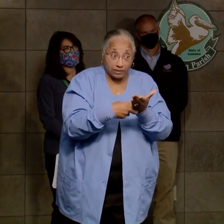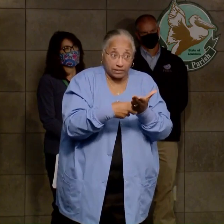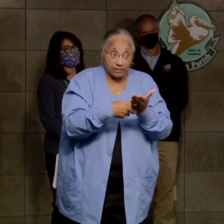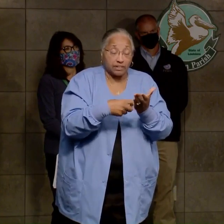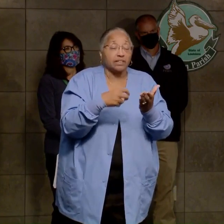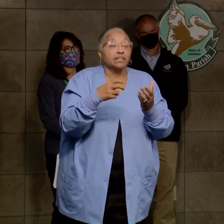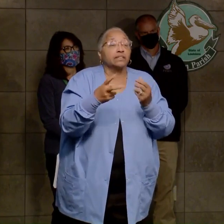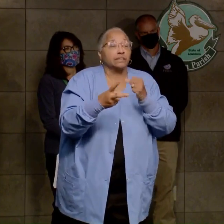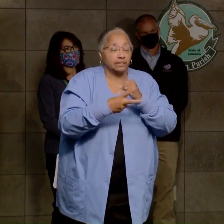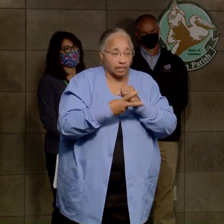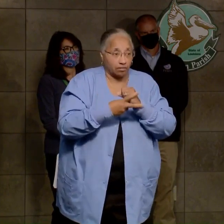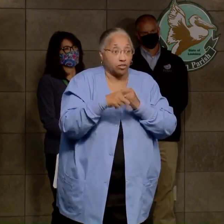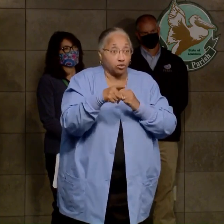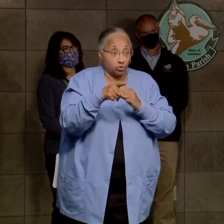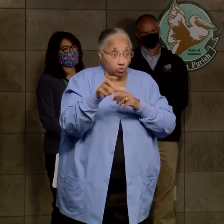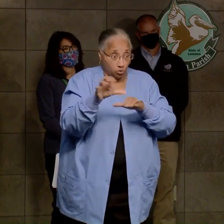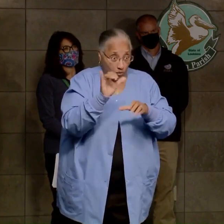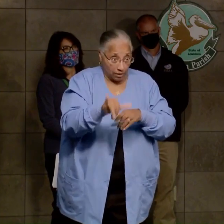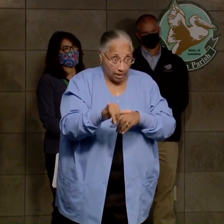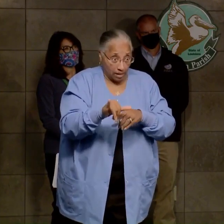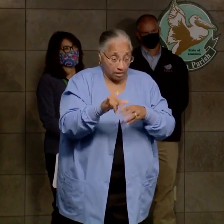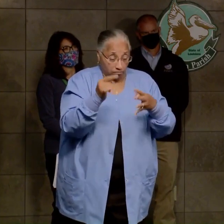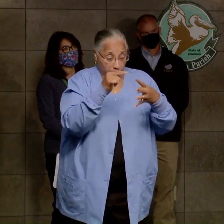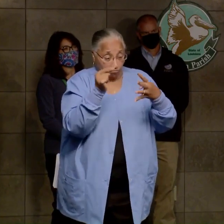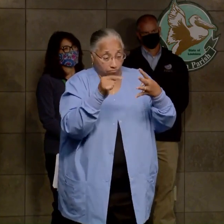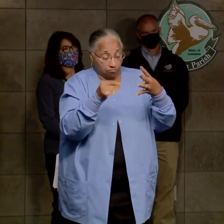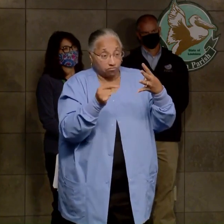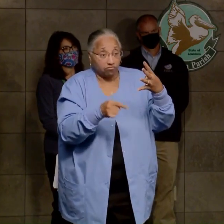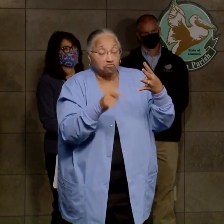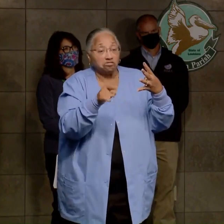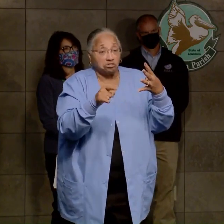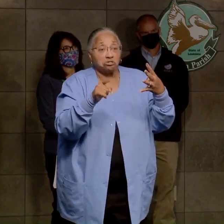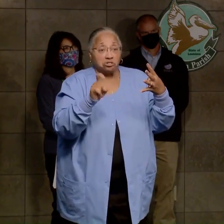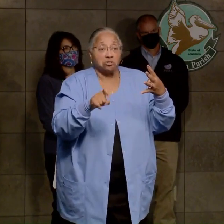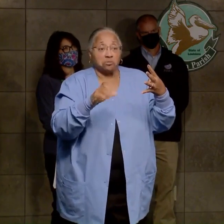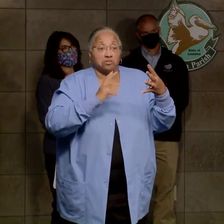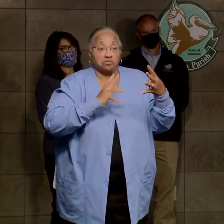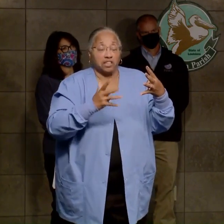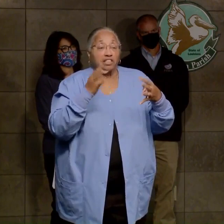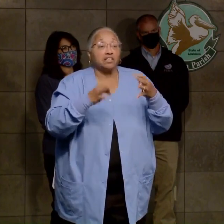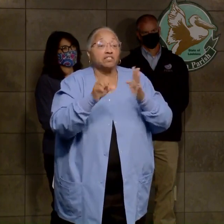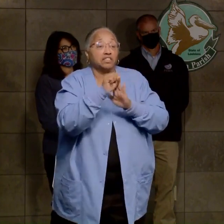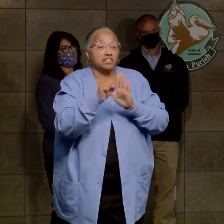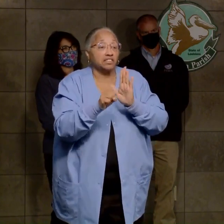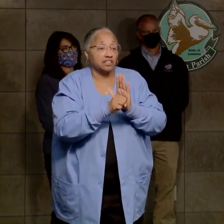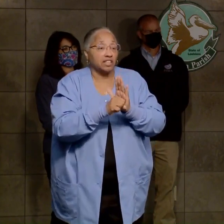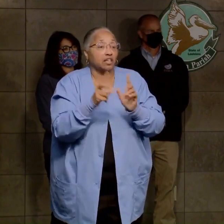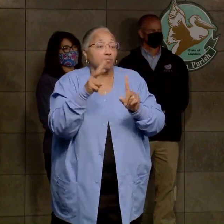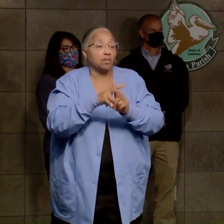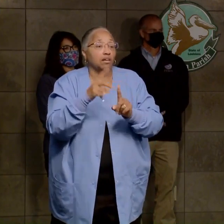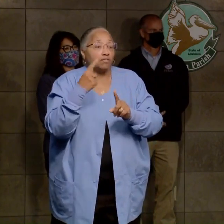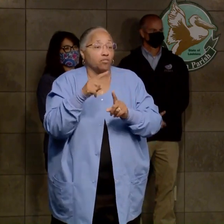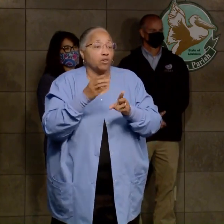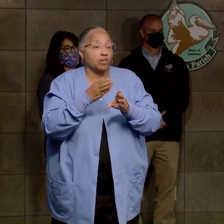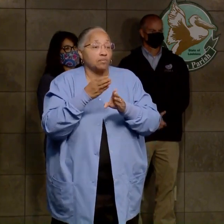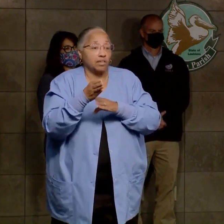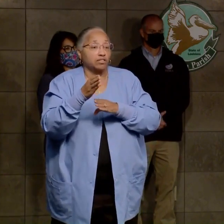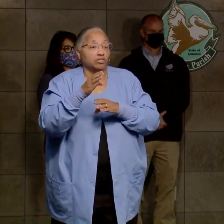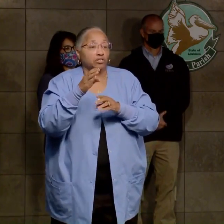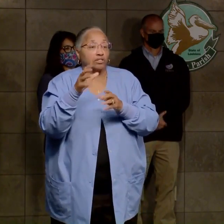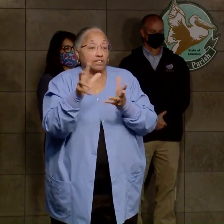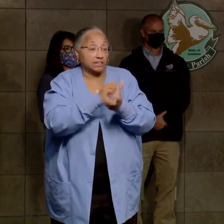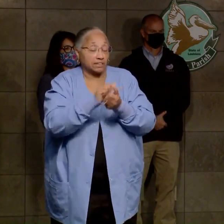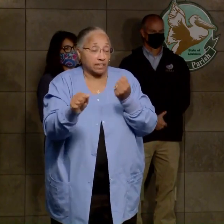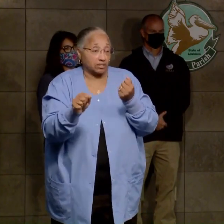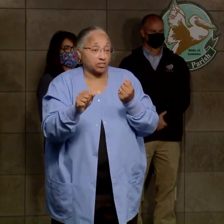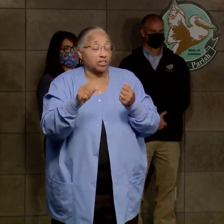now, you'll be in a better position should the state apply for a major disaster and should the president declare that. But